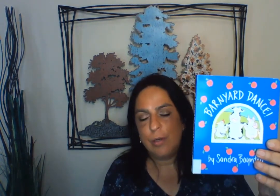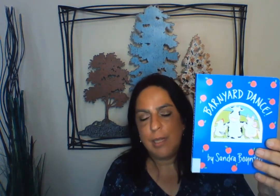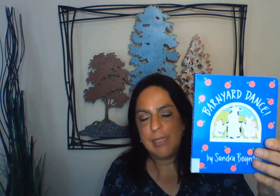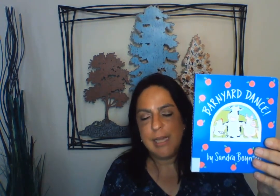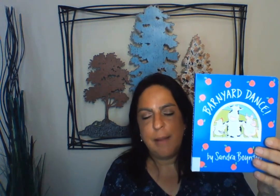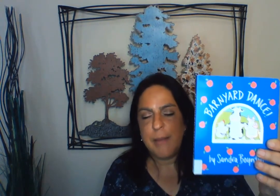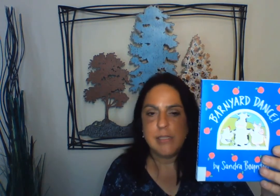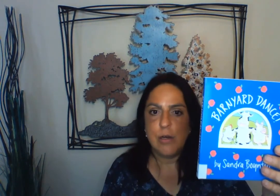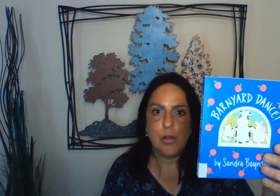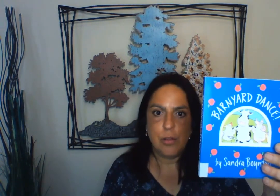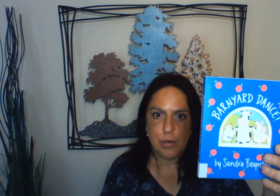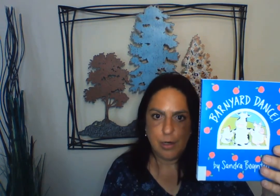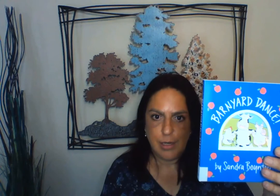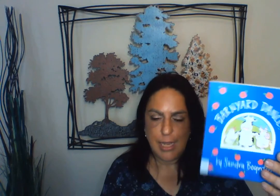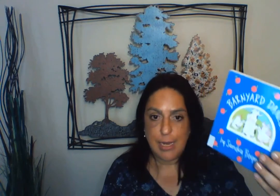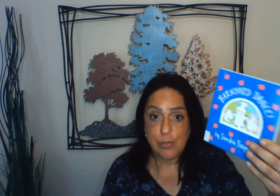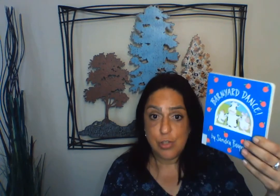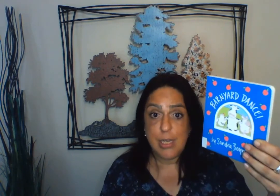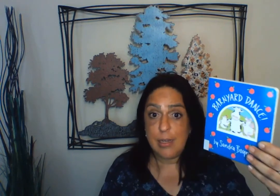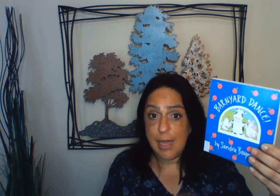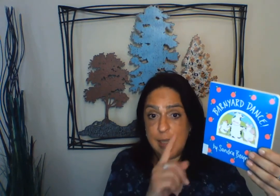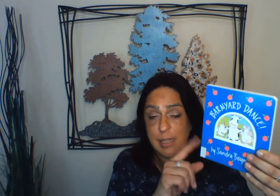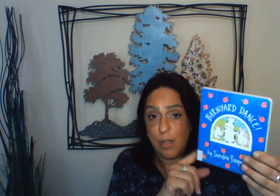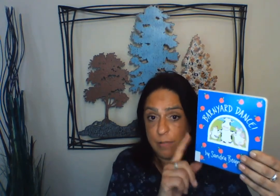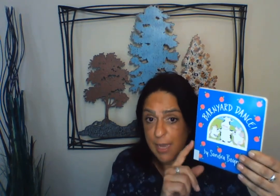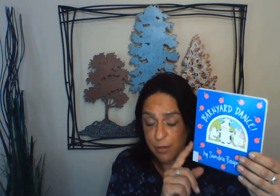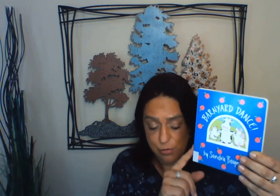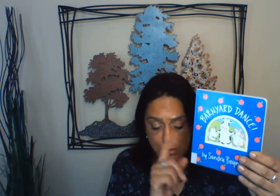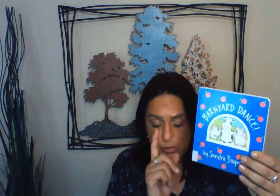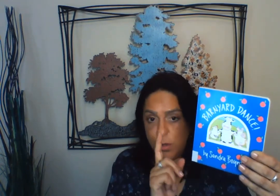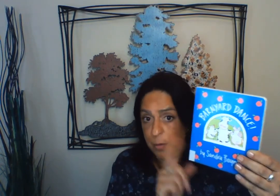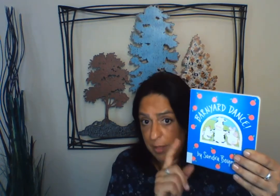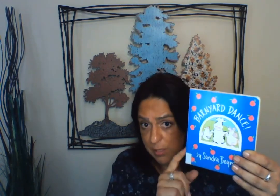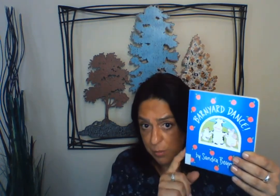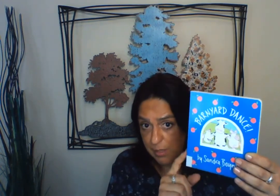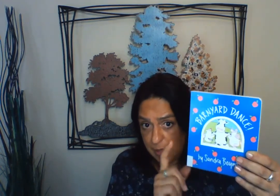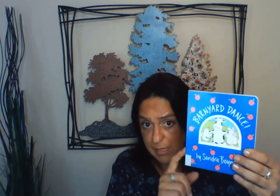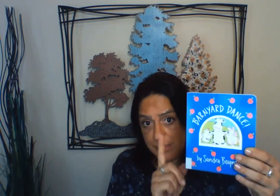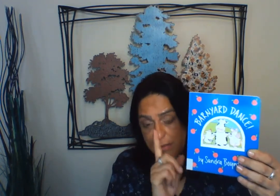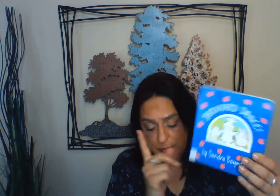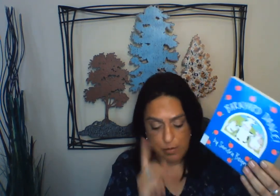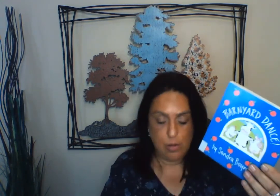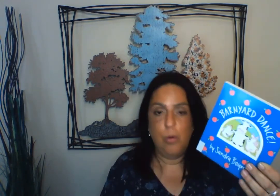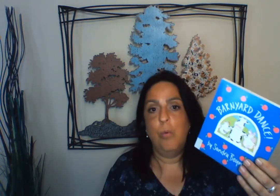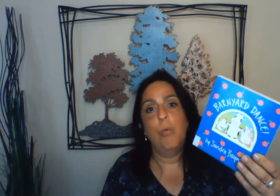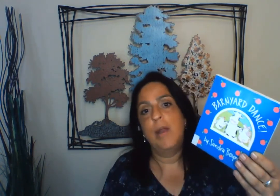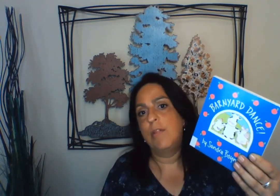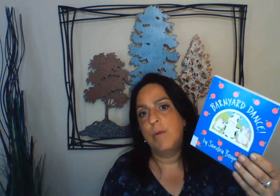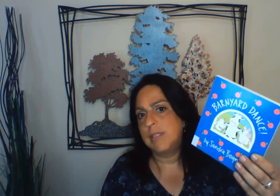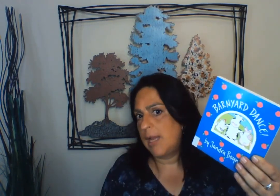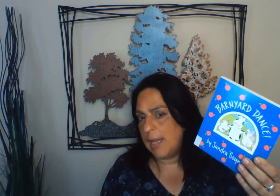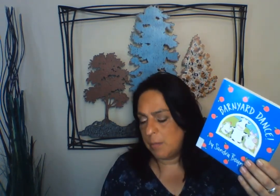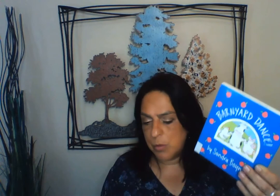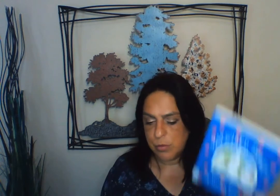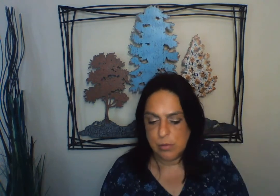is an amazing author and she has a lot of titles. So this one is one of the ones I like the most.